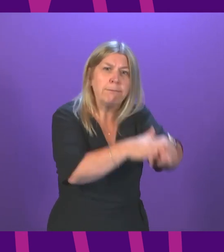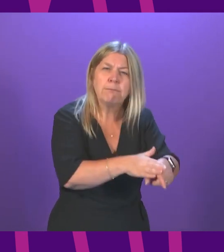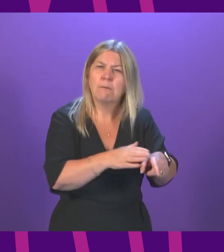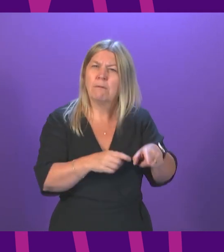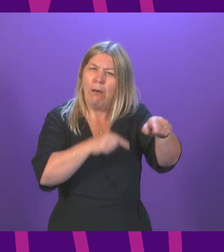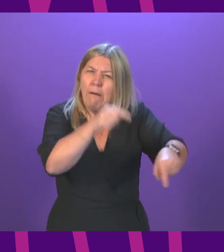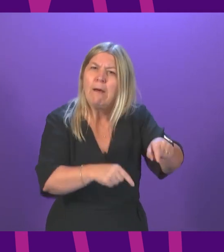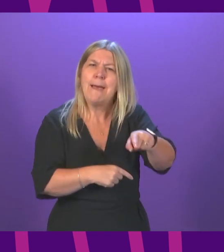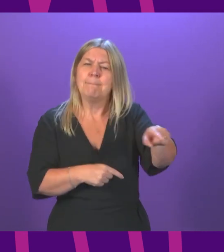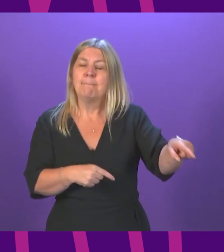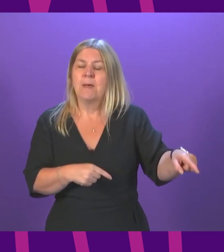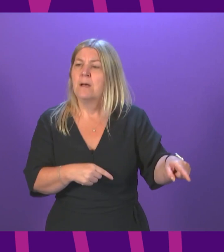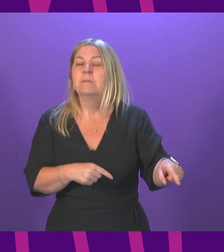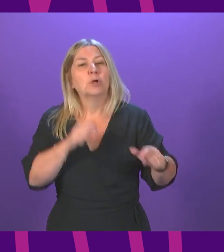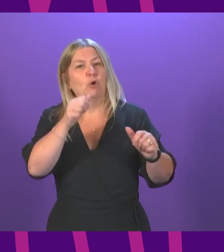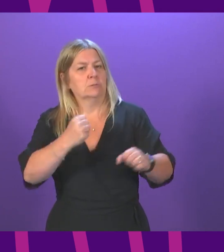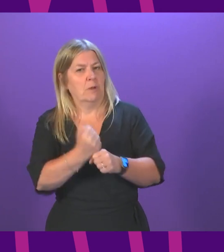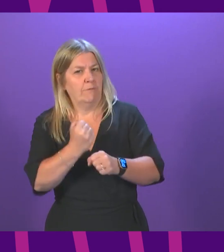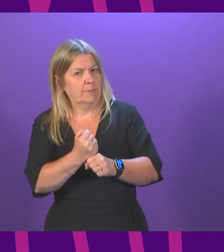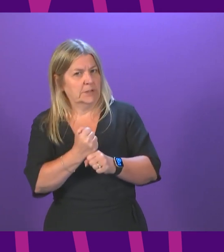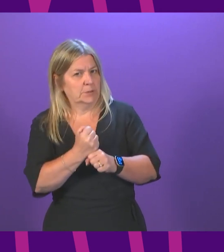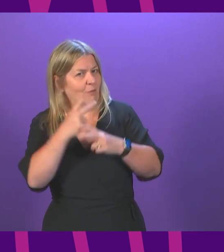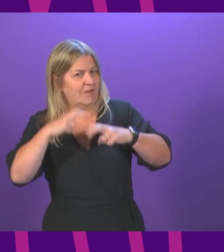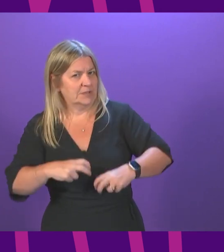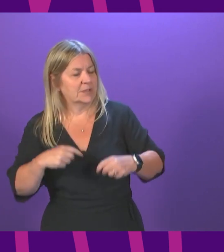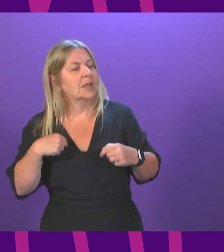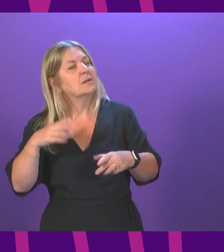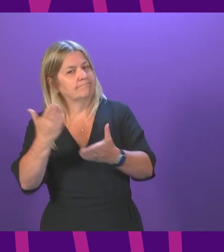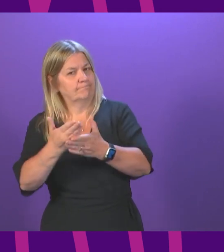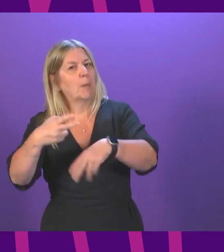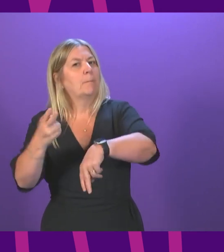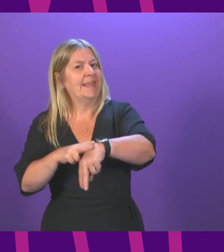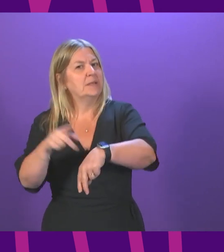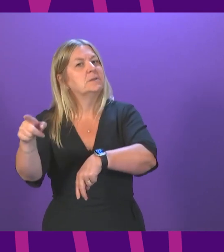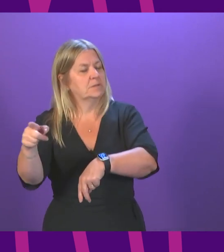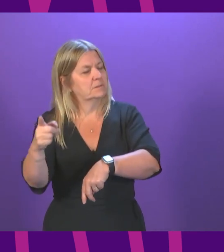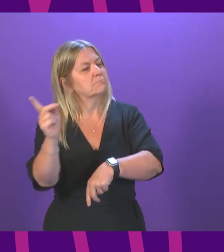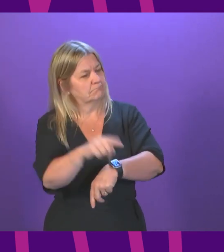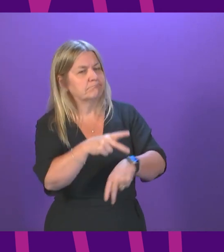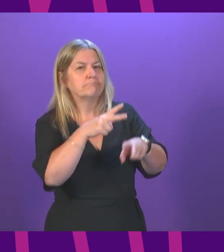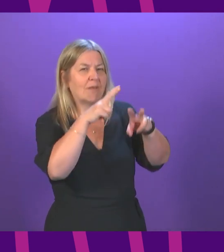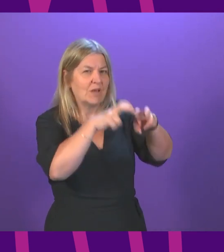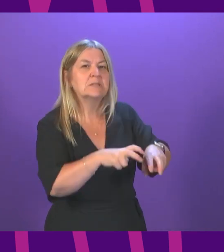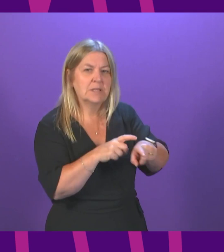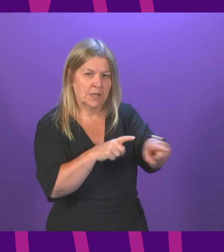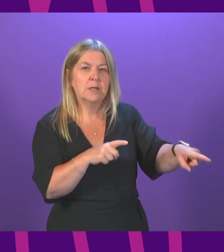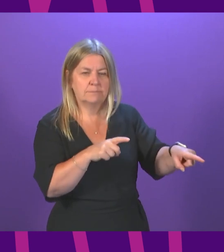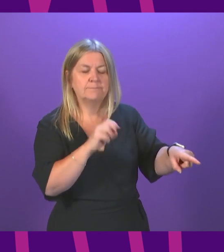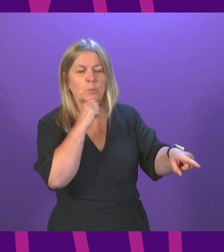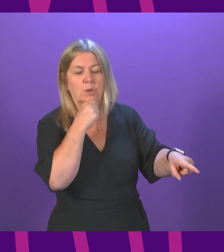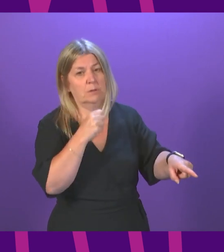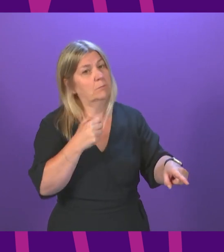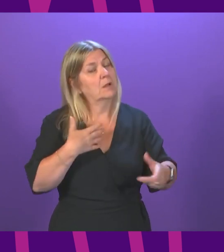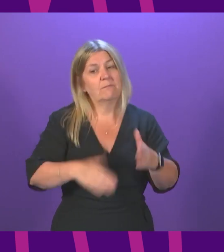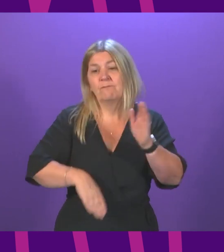or the government. It's for the police to investigate and hopefully bring to justice those who have perpetrated these attacks. And I offer my full support to the police